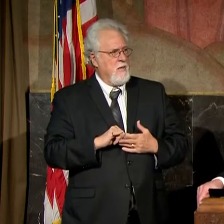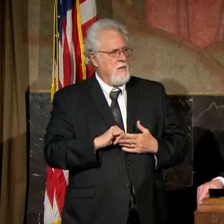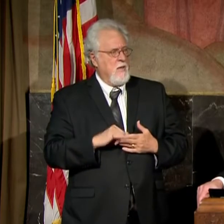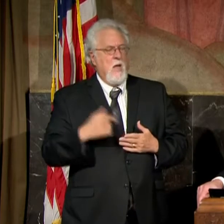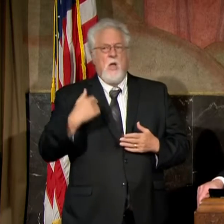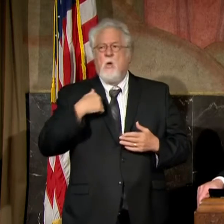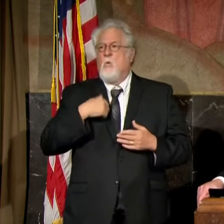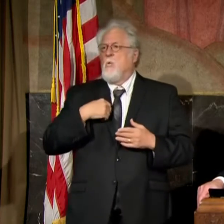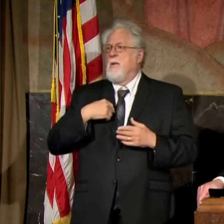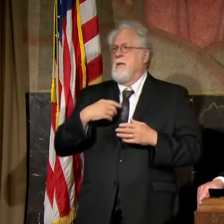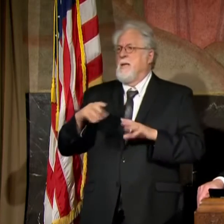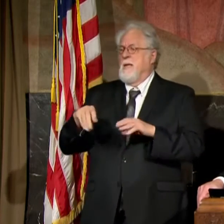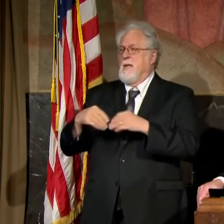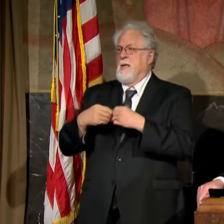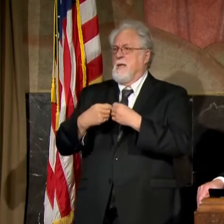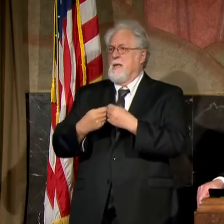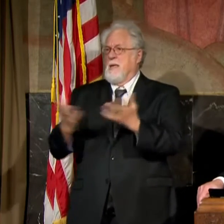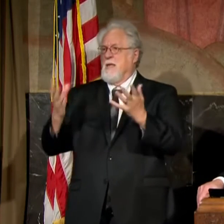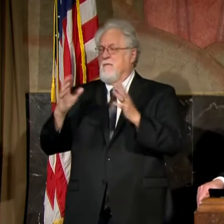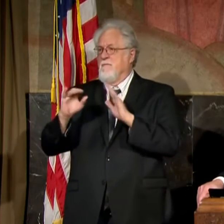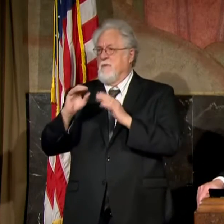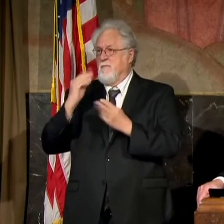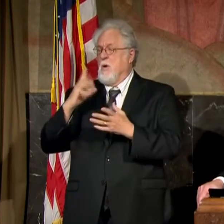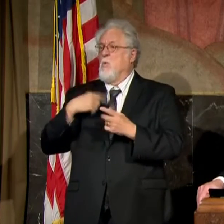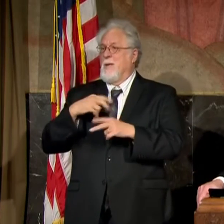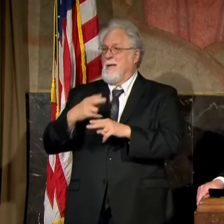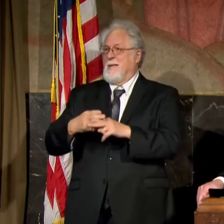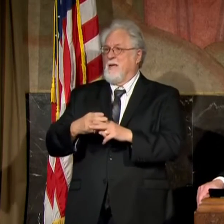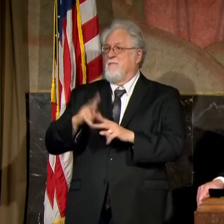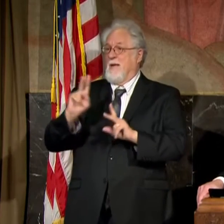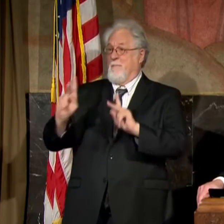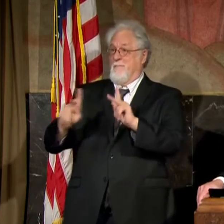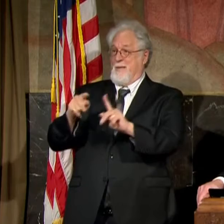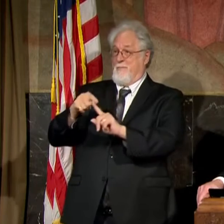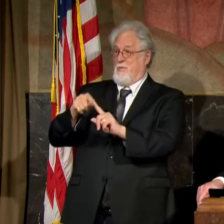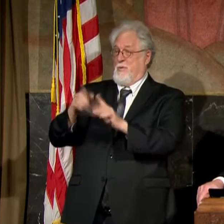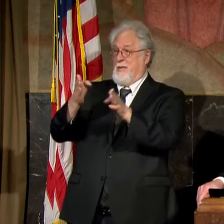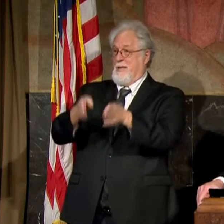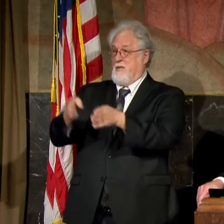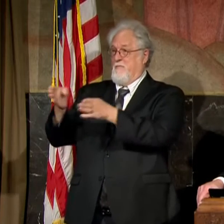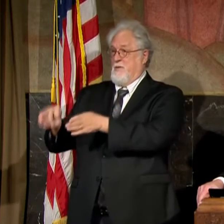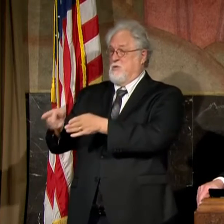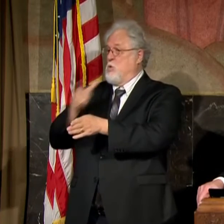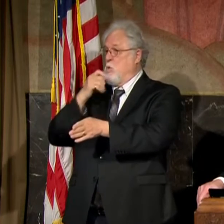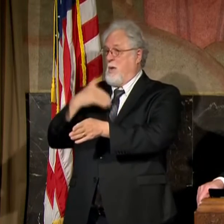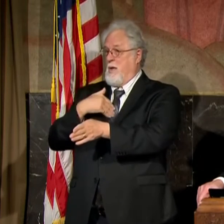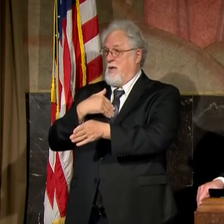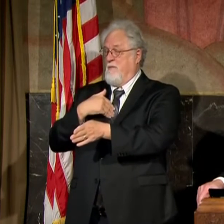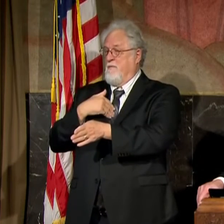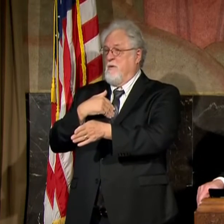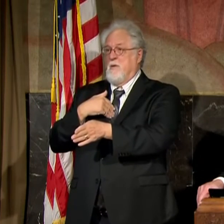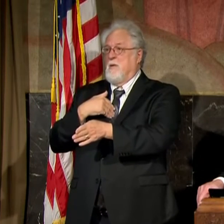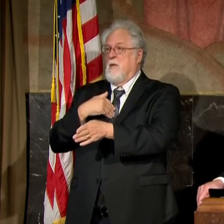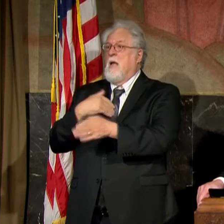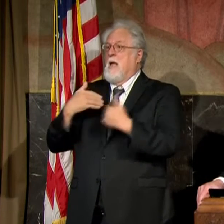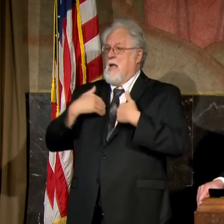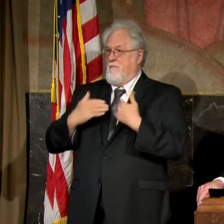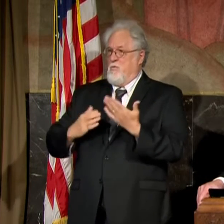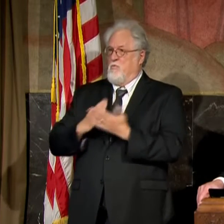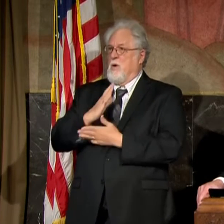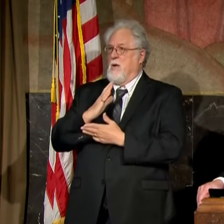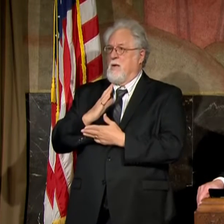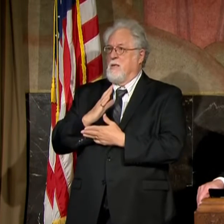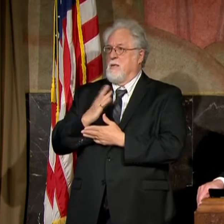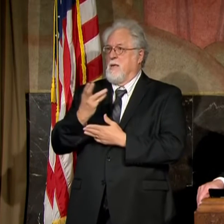information is because I believe we're identifying individuals who have this disease and they have a right under